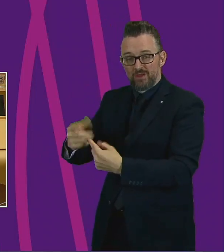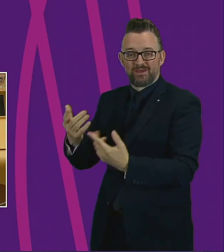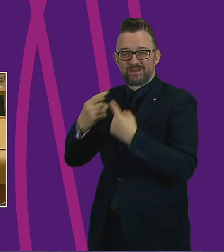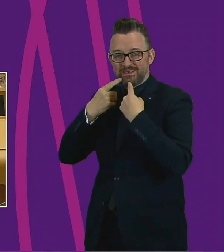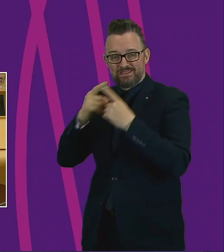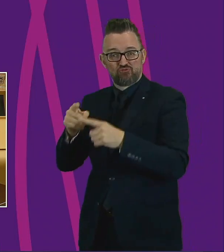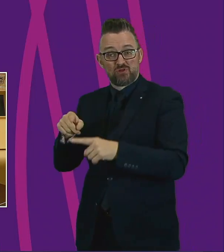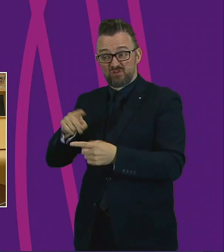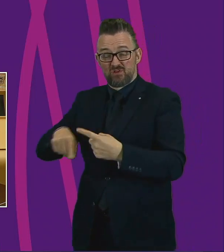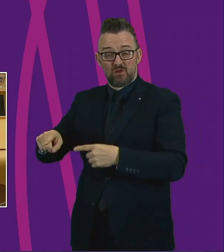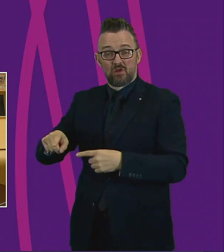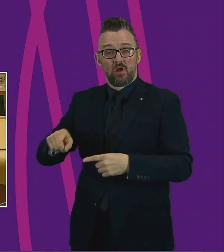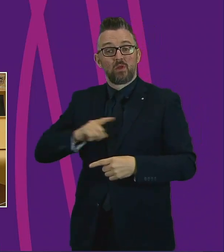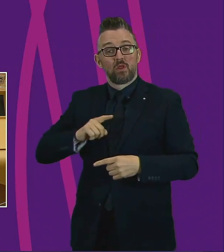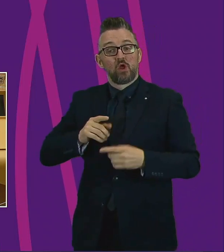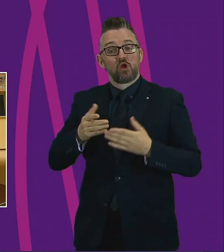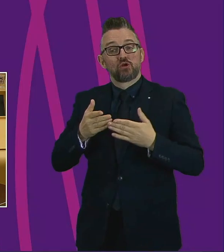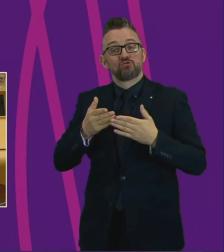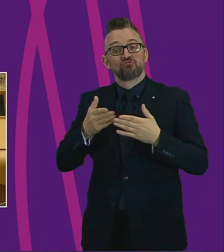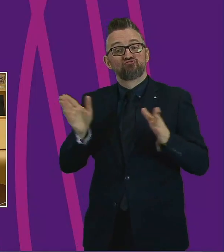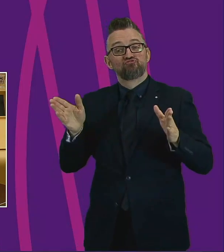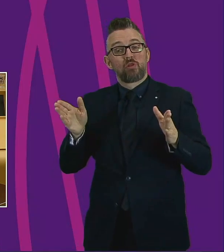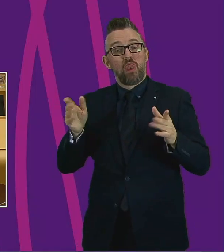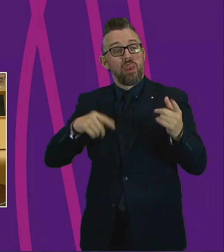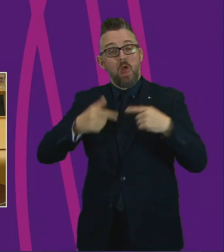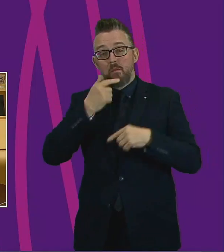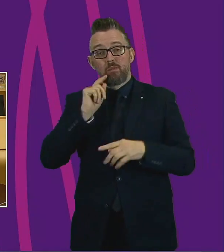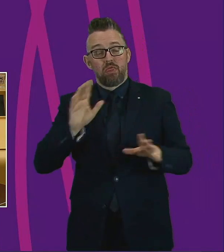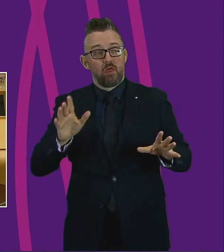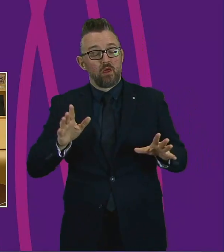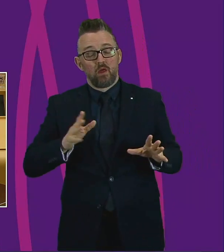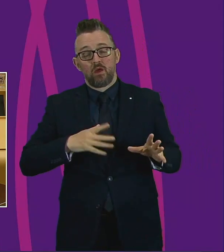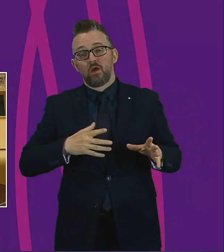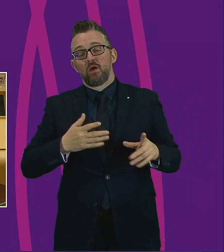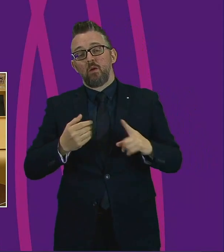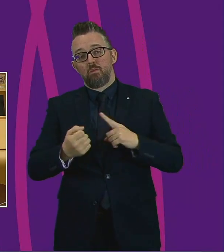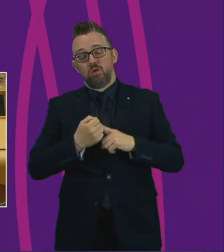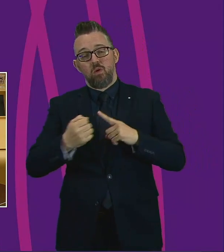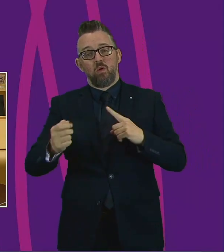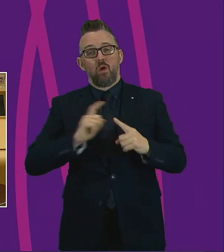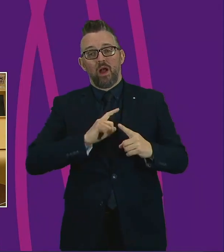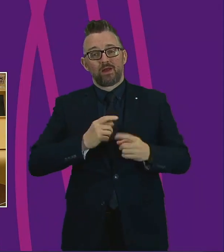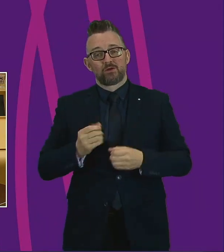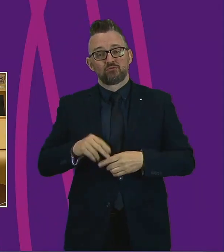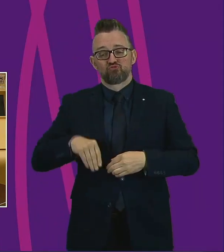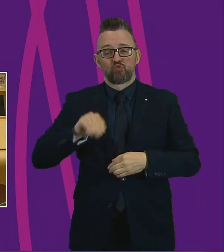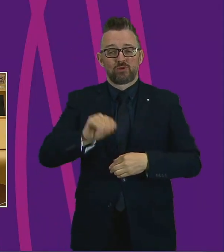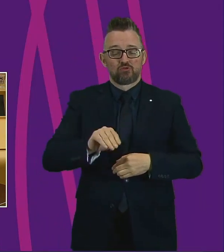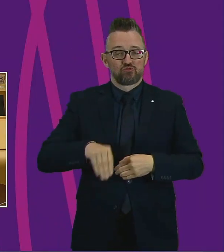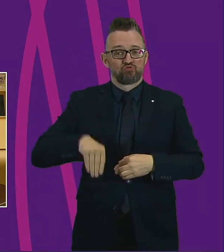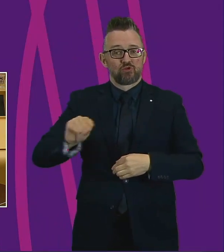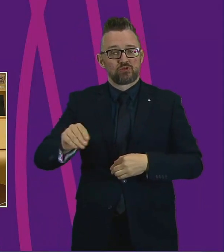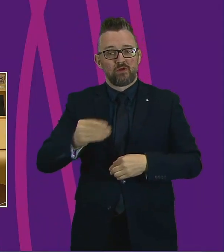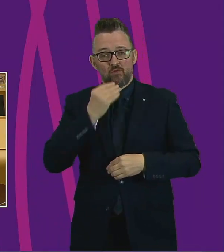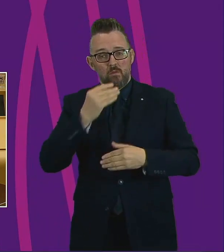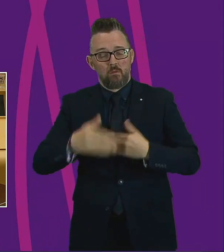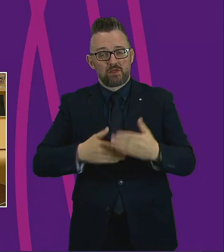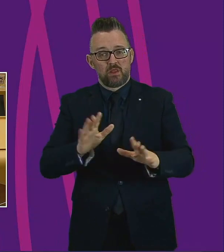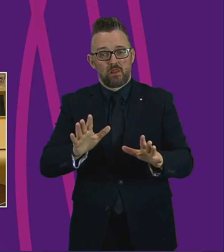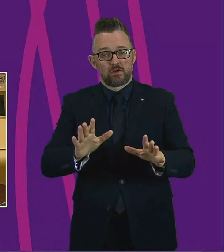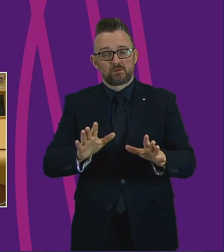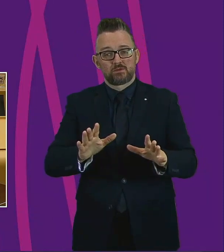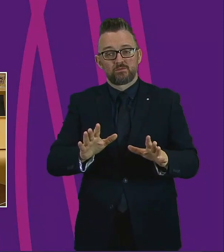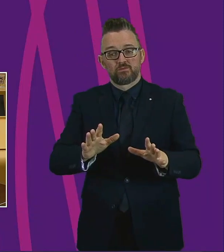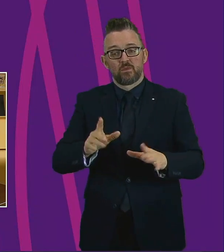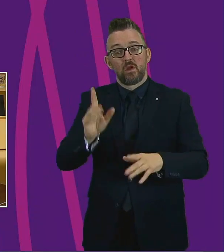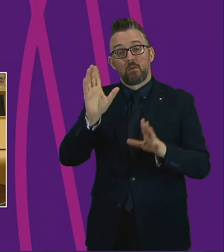The general public have been utterly amazing at the donations. I hope this continues. I believe it will. One word of warning